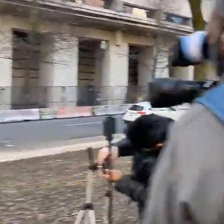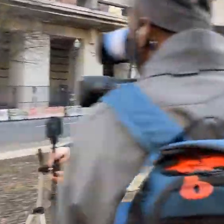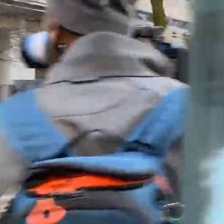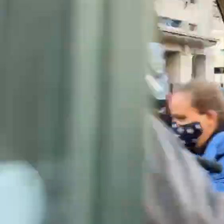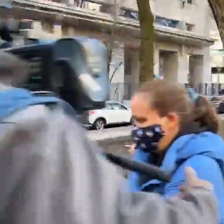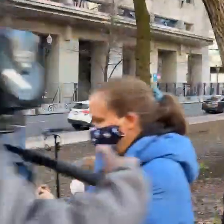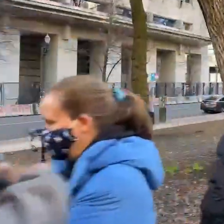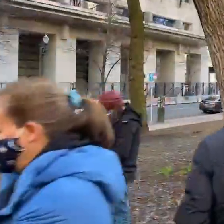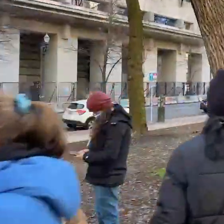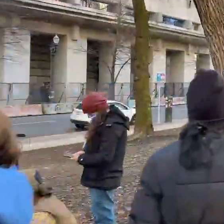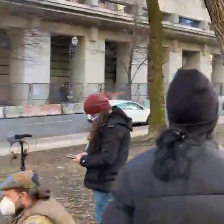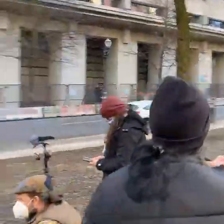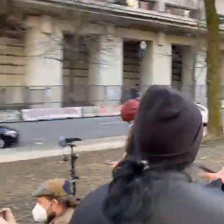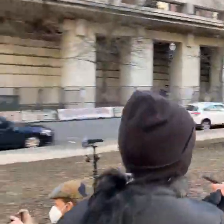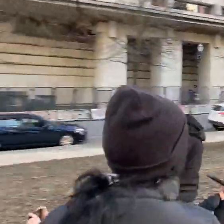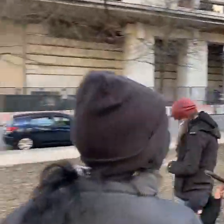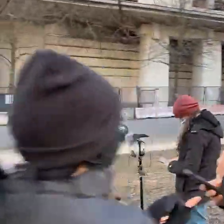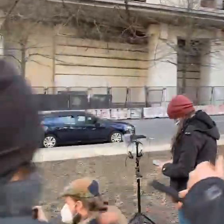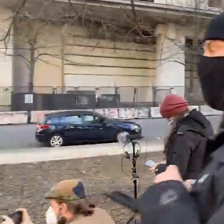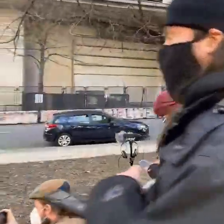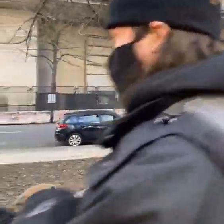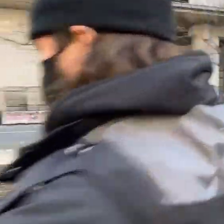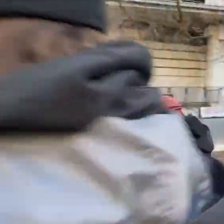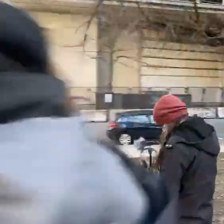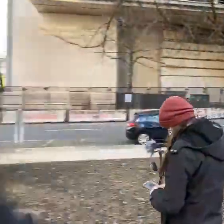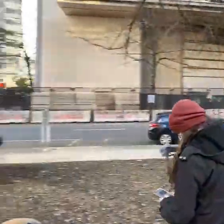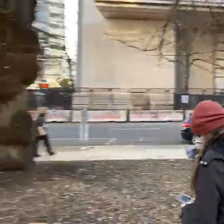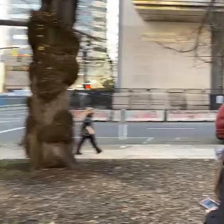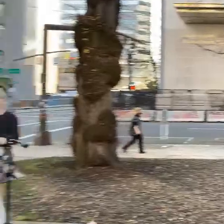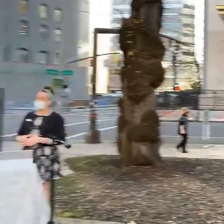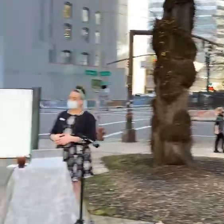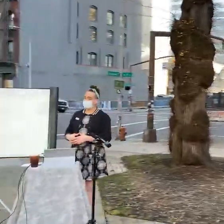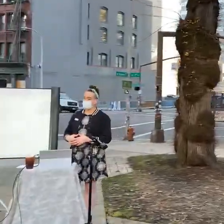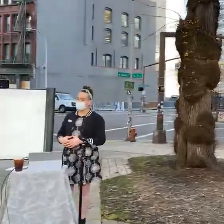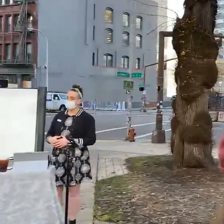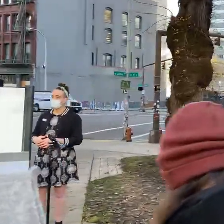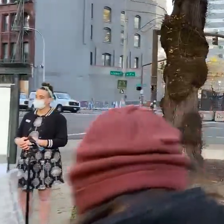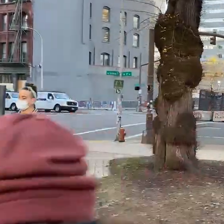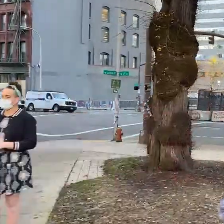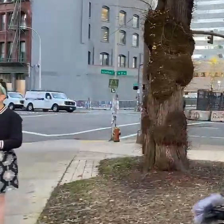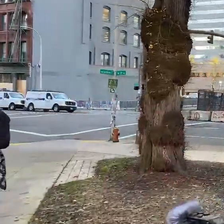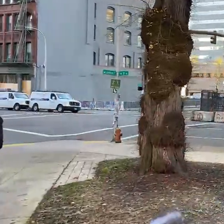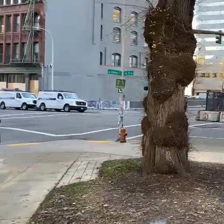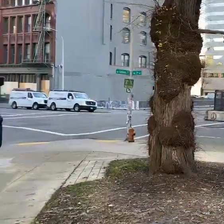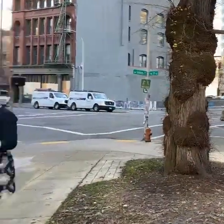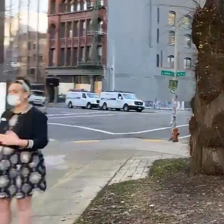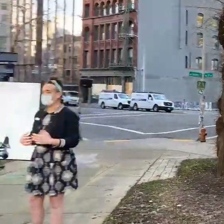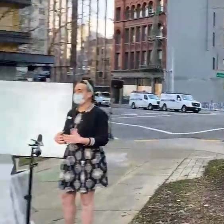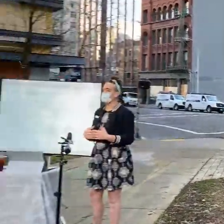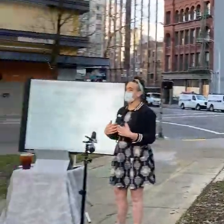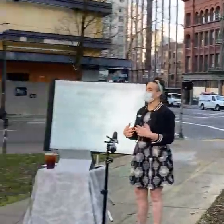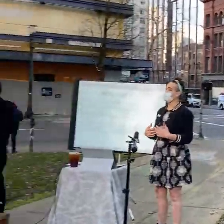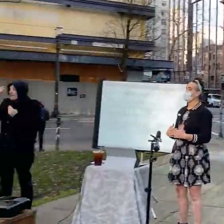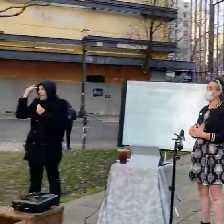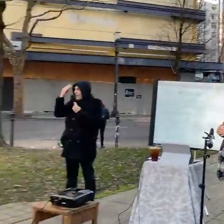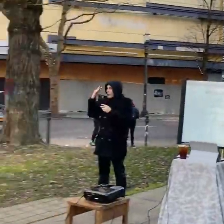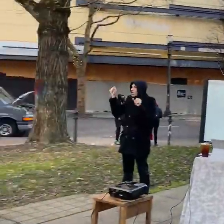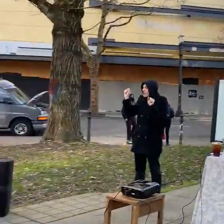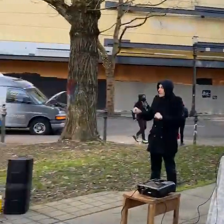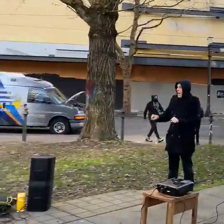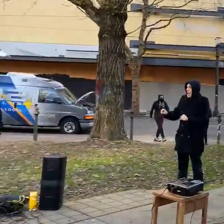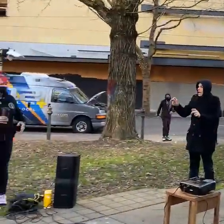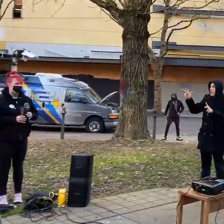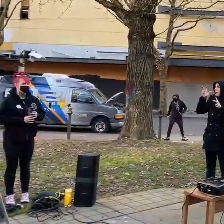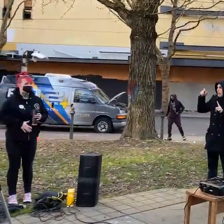for a second and i want to totally thank you all for being here this is really really great um i know this is last minute um